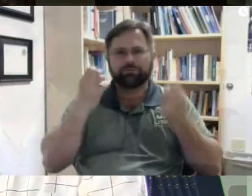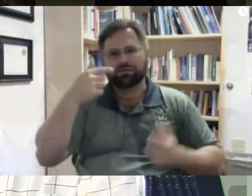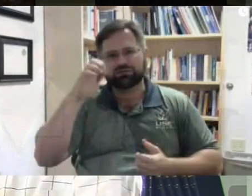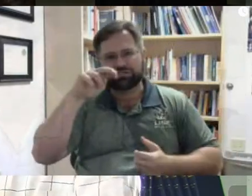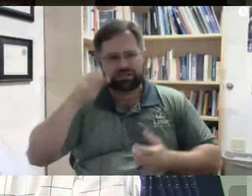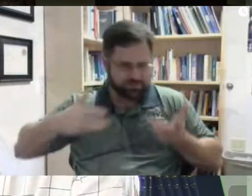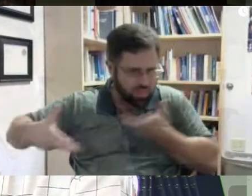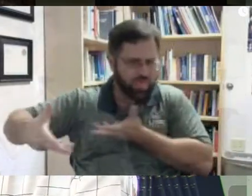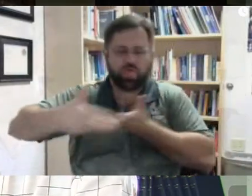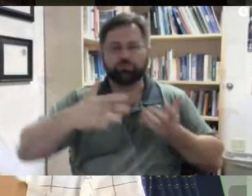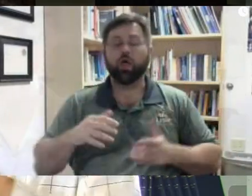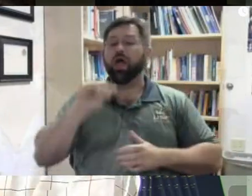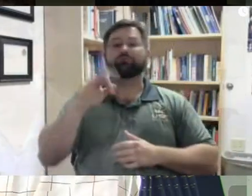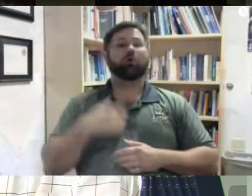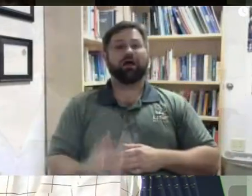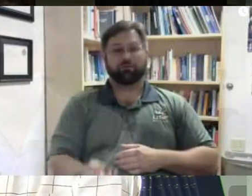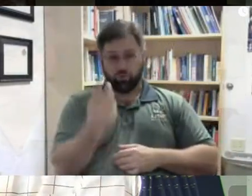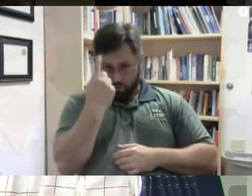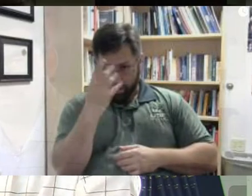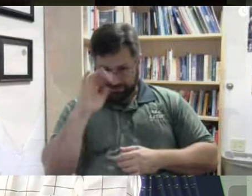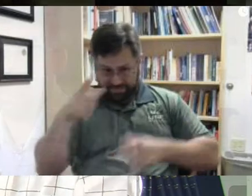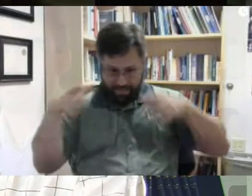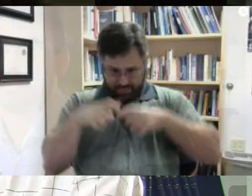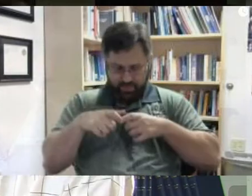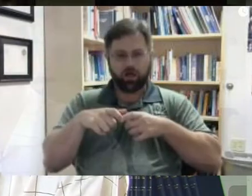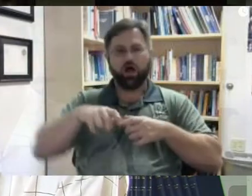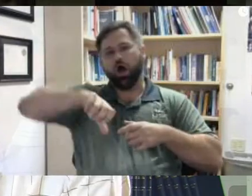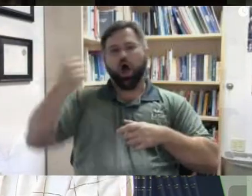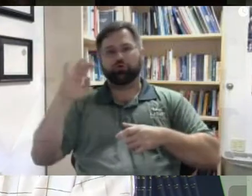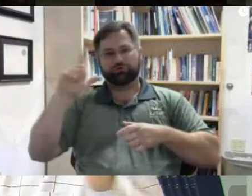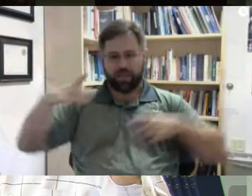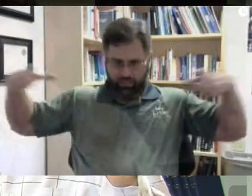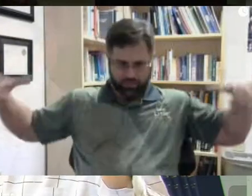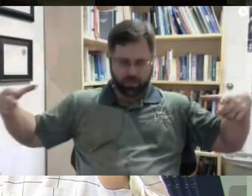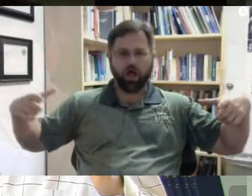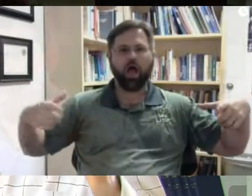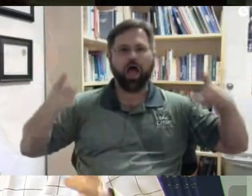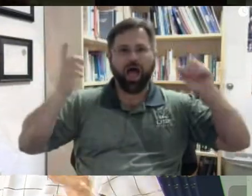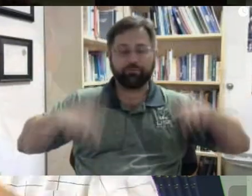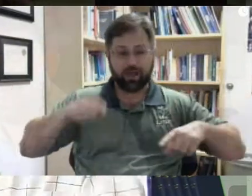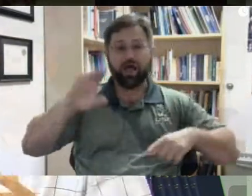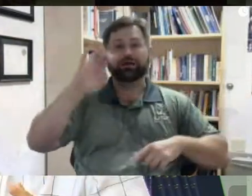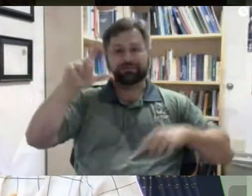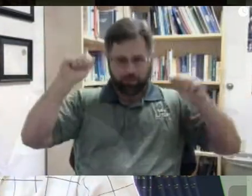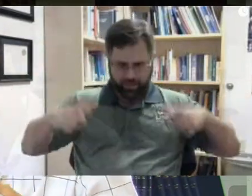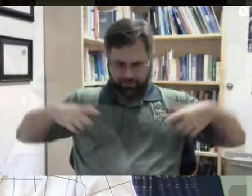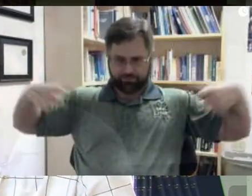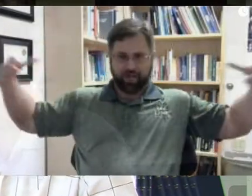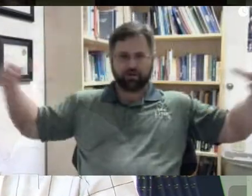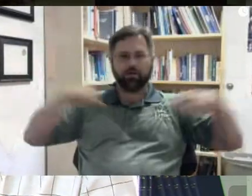inside another cell suddenly gives rise to this state where you're able to expand up in size while being stable as a cell